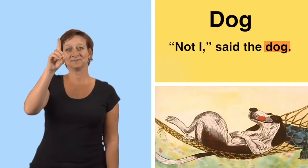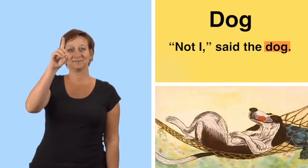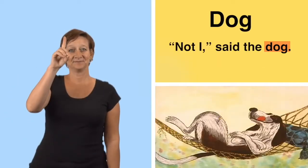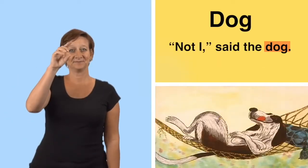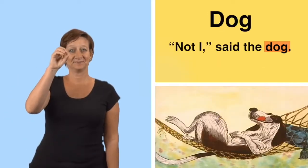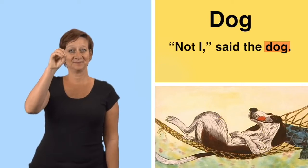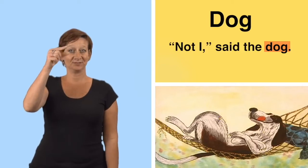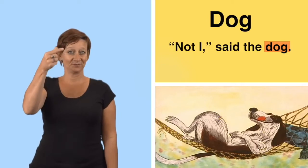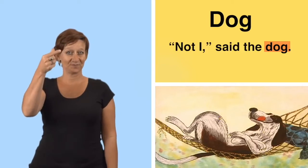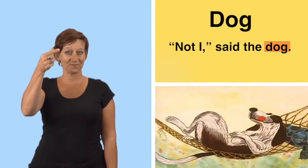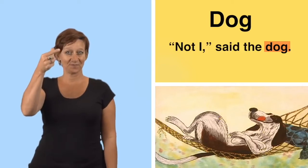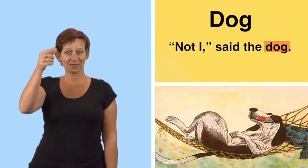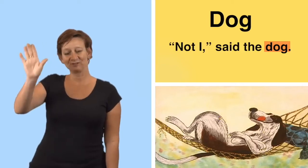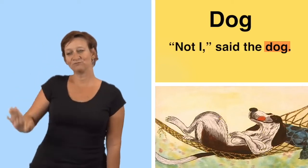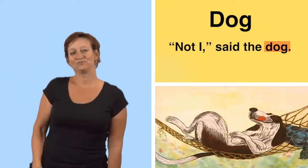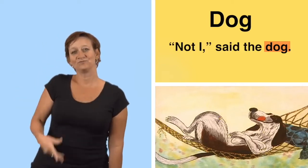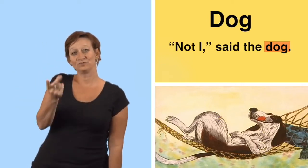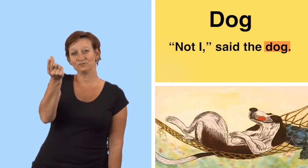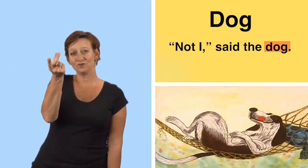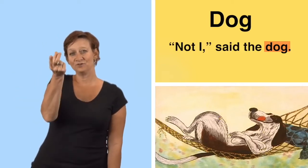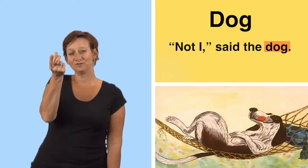dog, dog